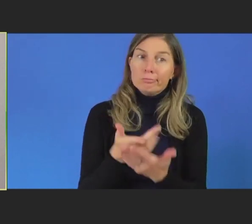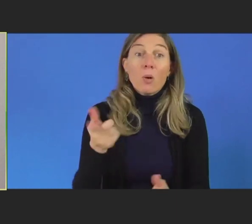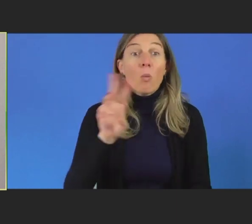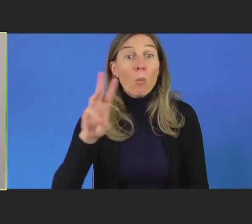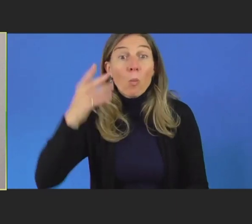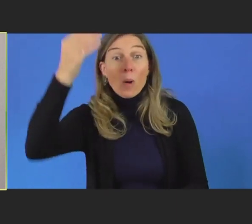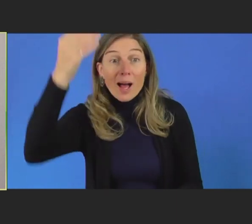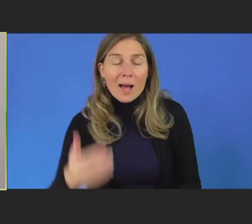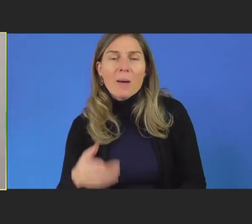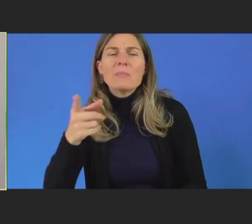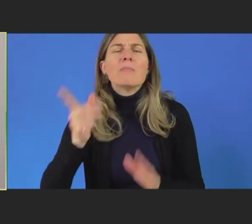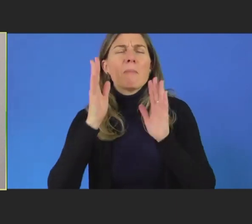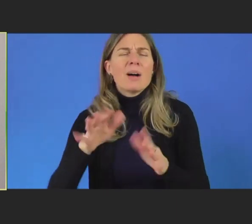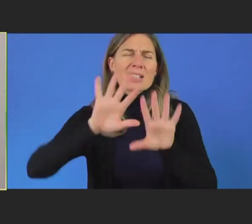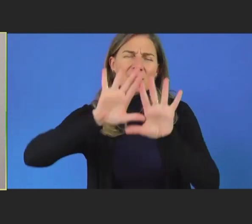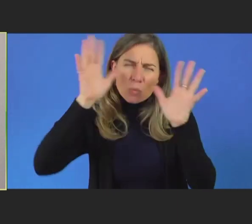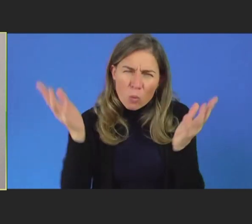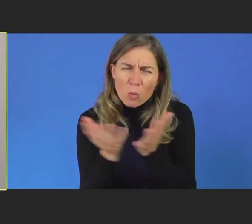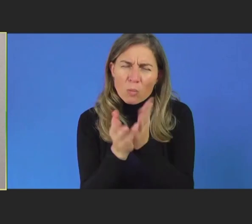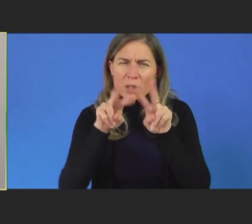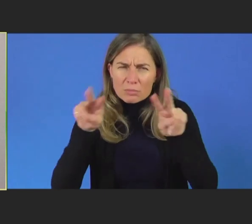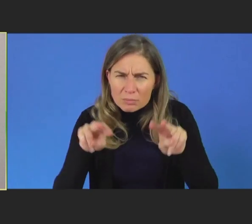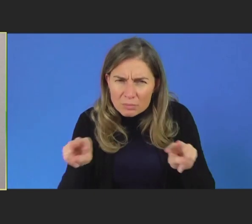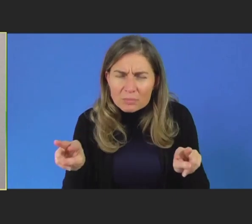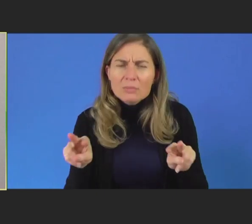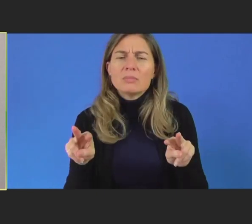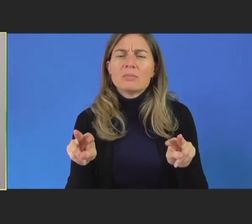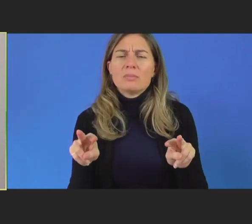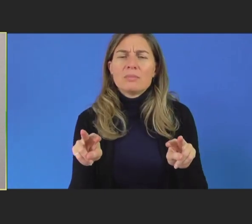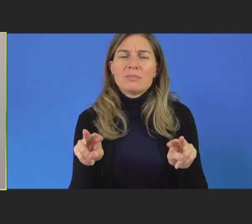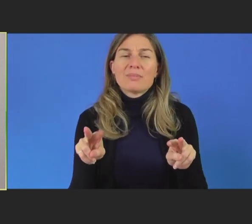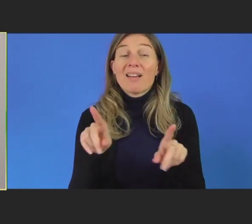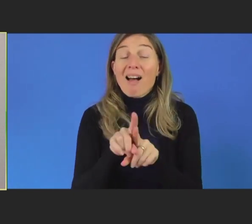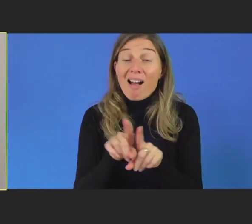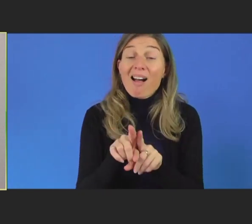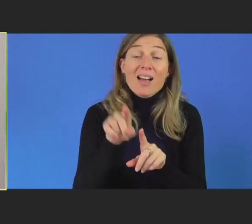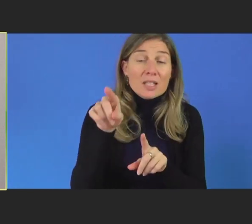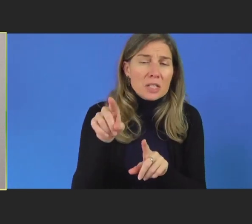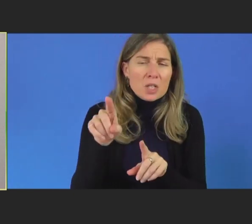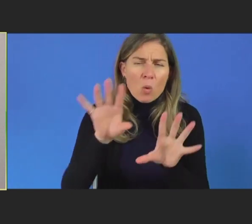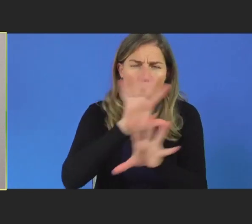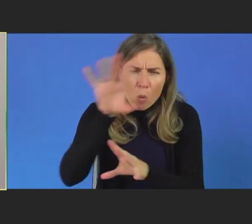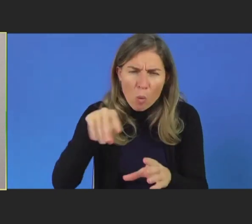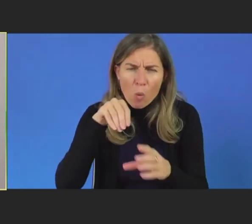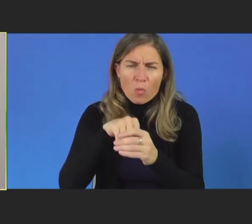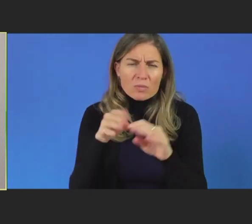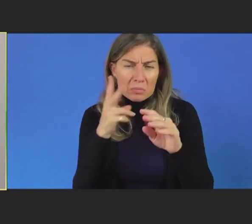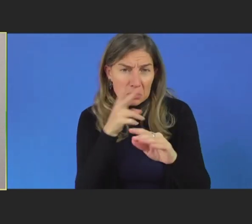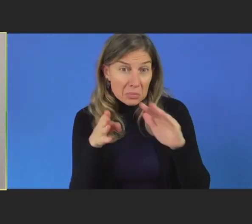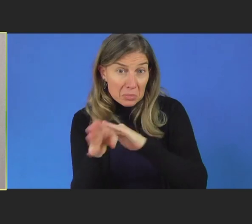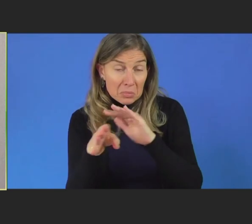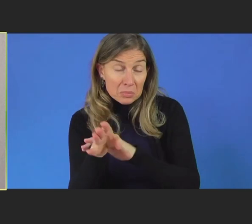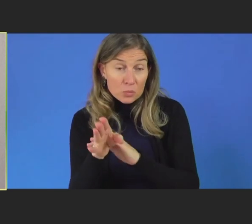evaluation and possible remediation based on that evaluation, and that evaluation should be done